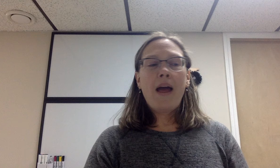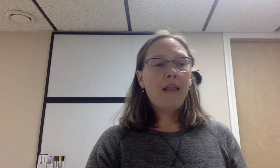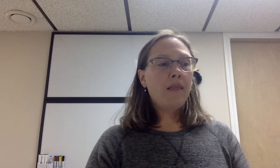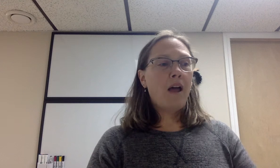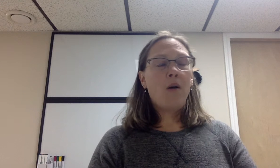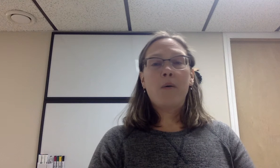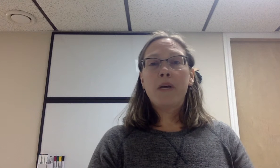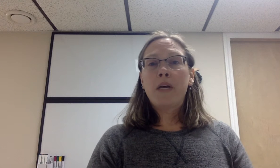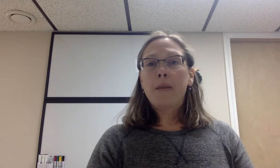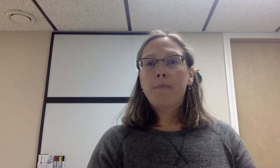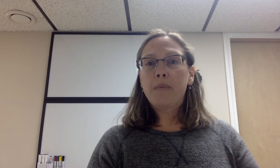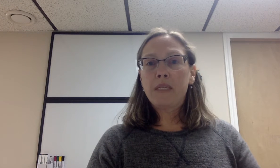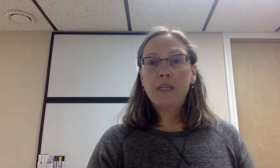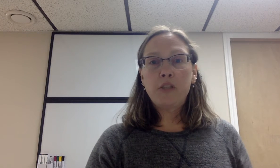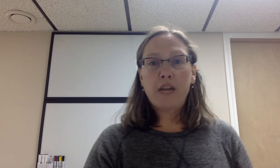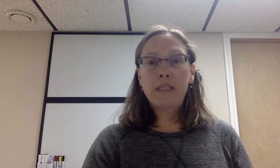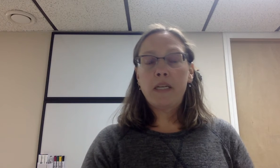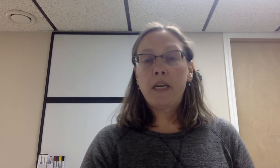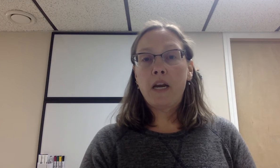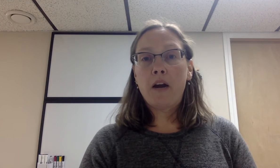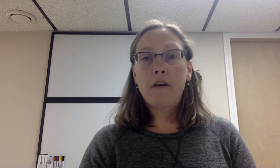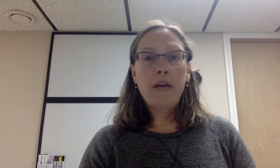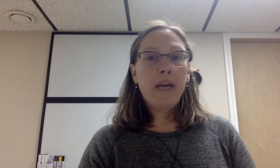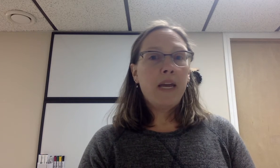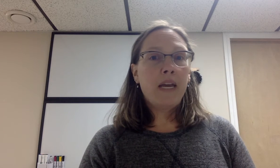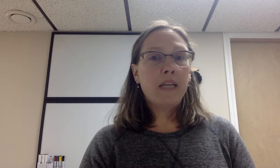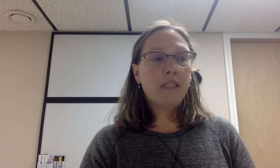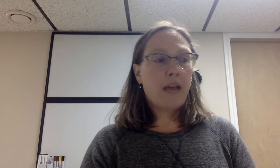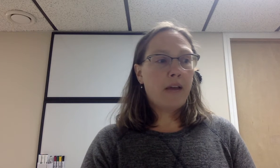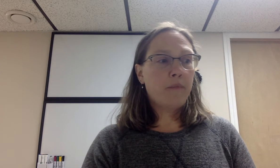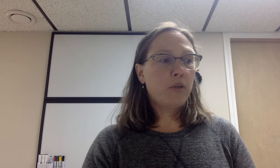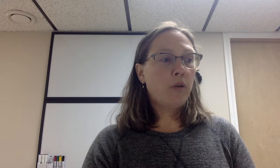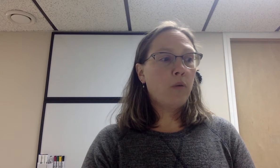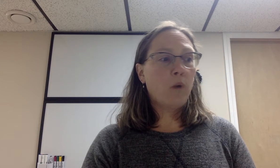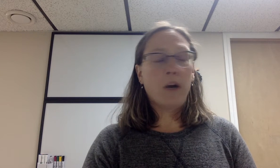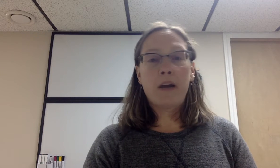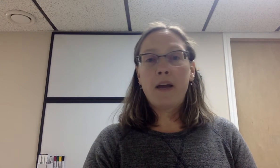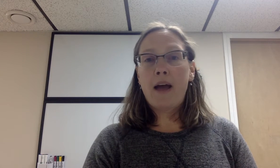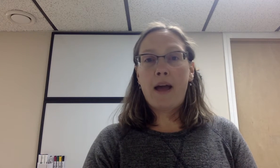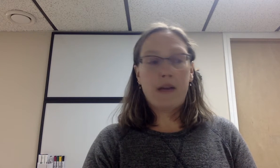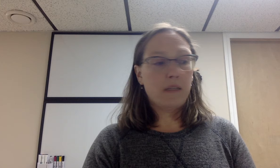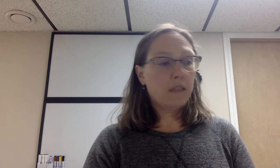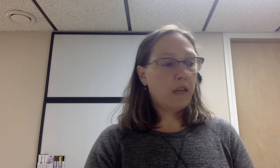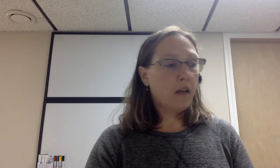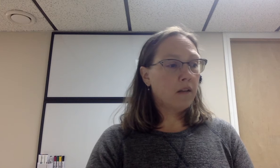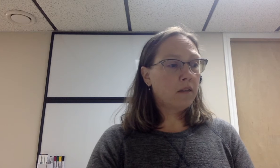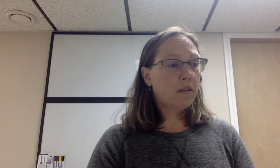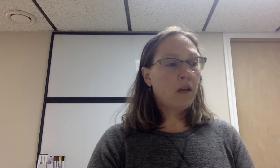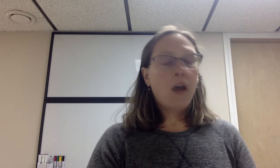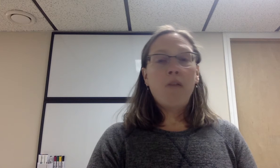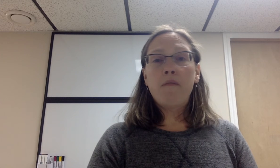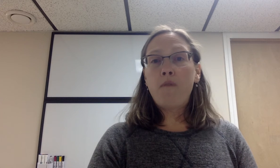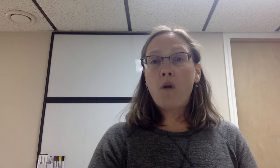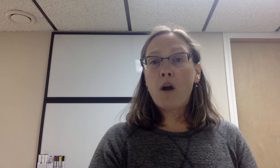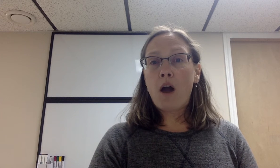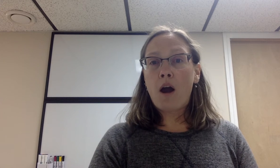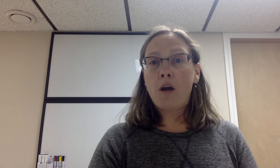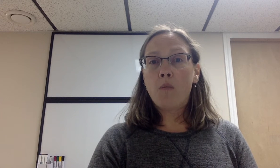Hello, Mrs. Johnston here. It is time to work on skills. For our